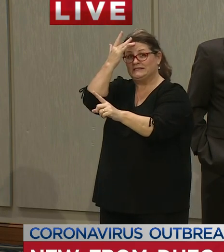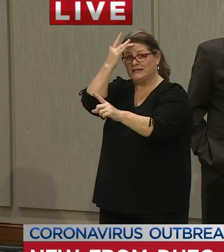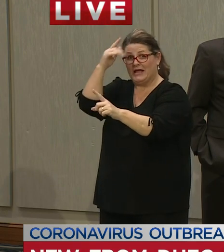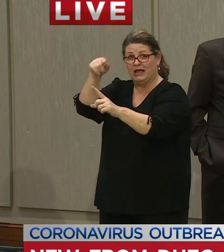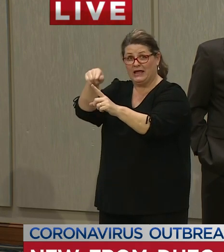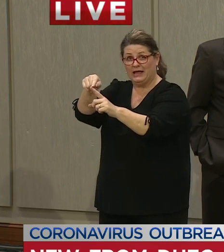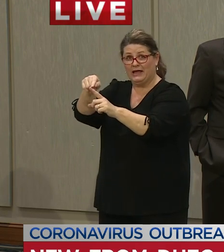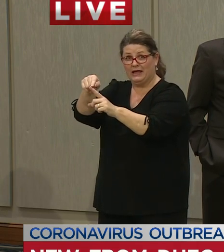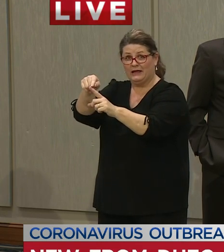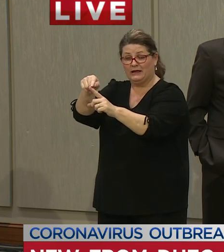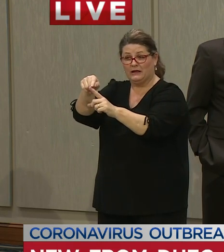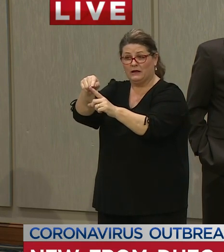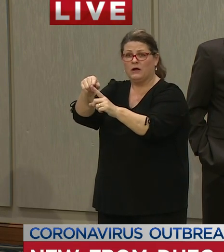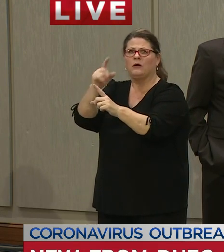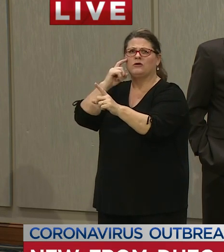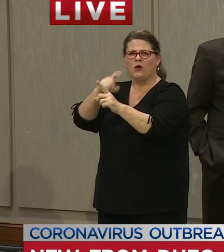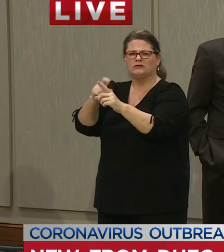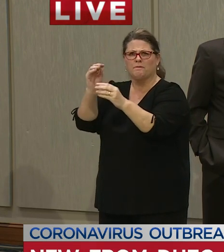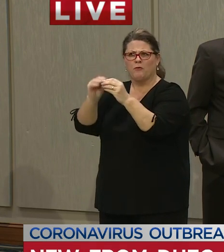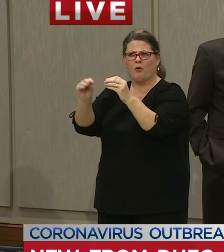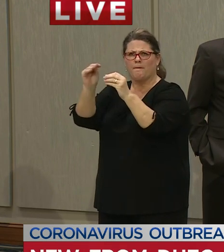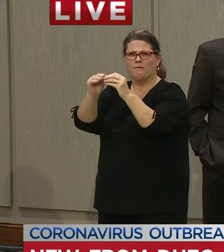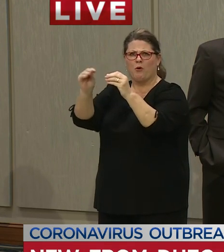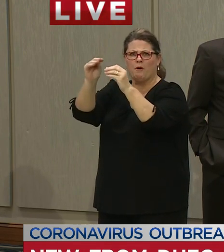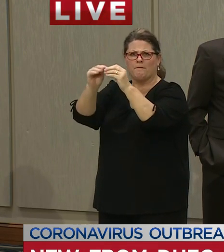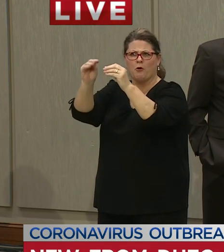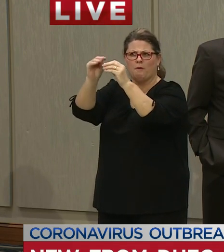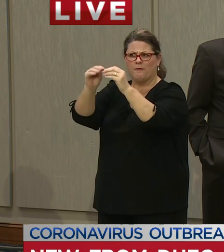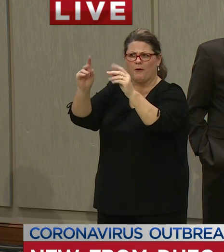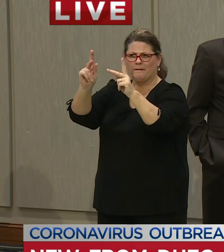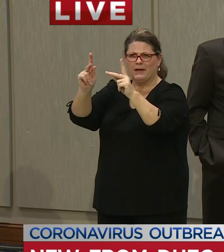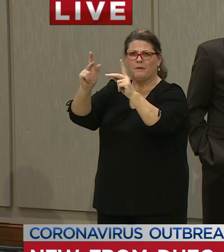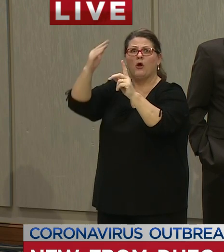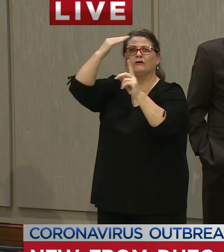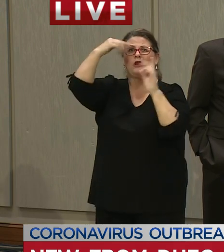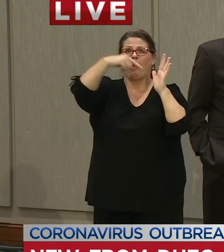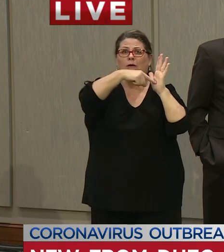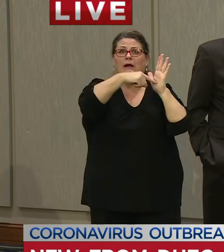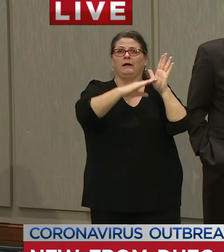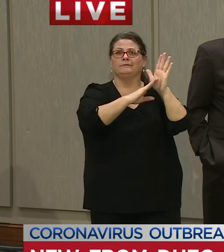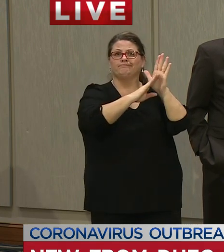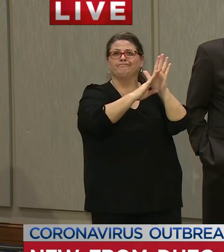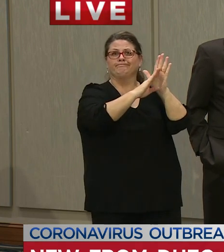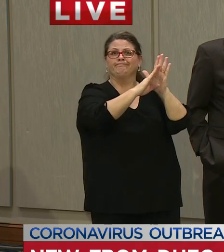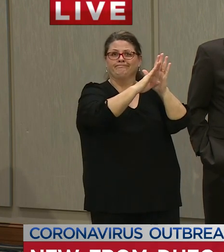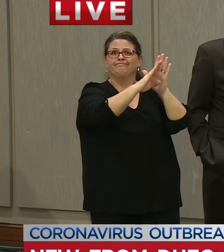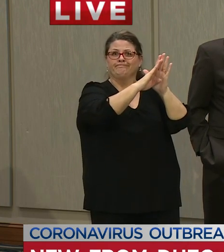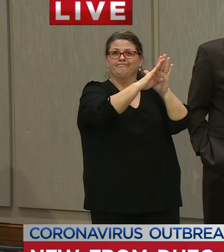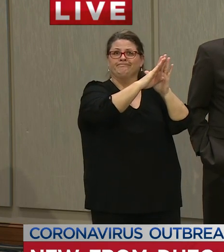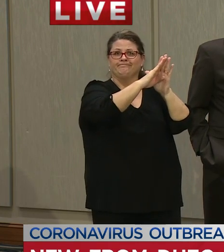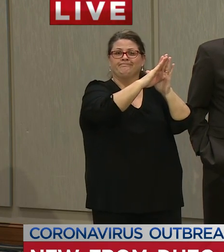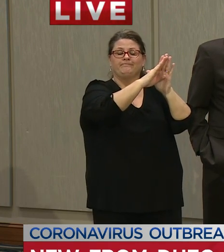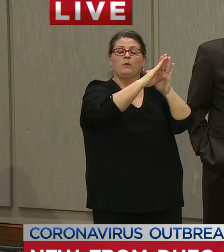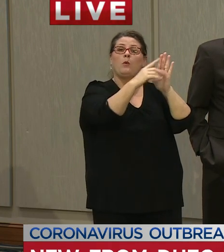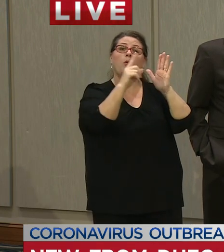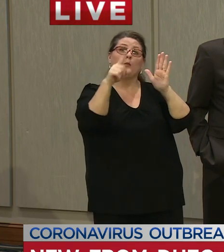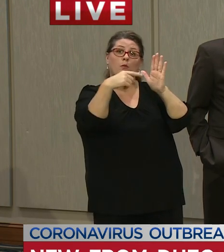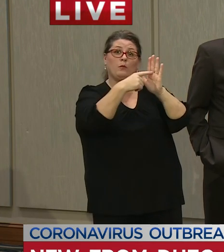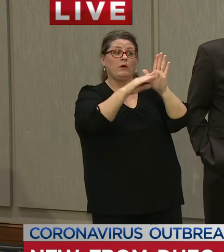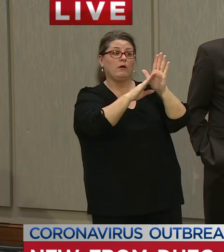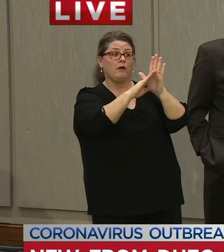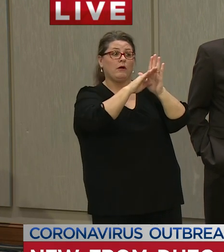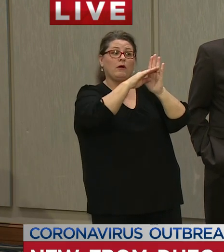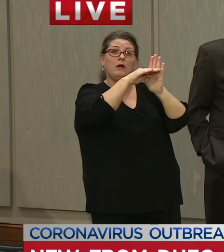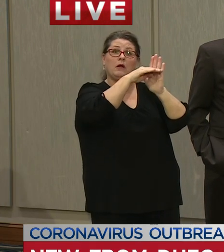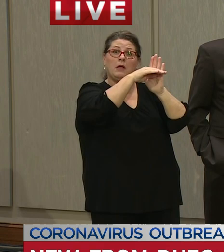continuing to increase then we saw that curve increasing pretty steeply but flattening means that we're not seeing an